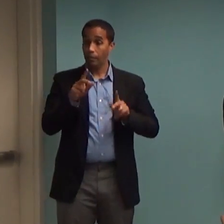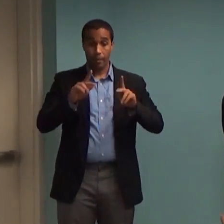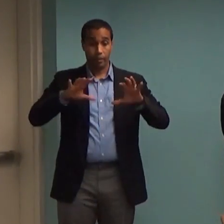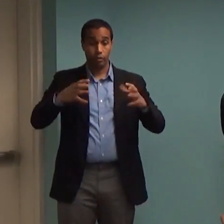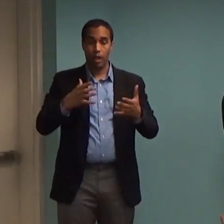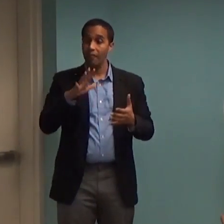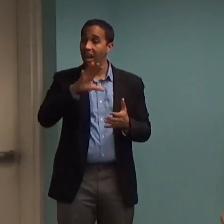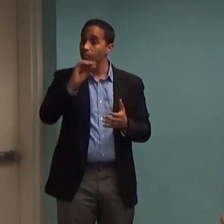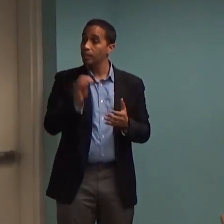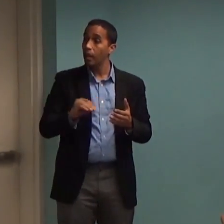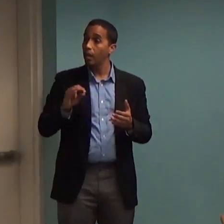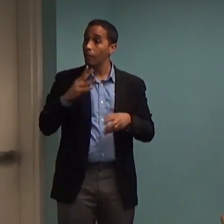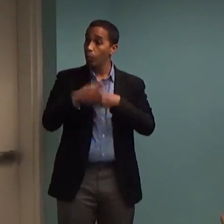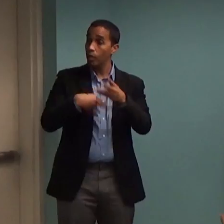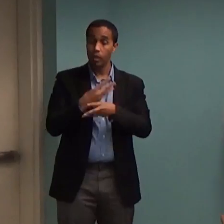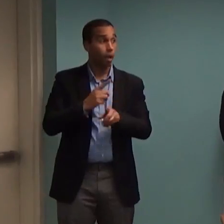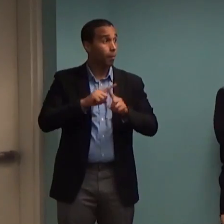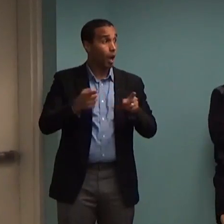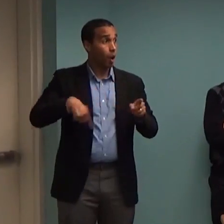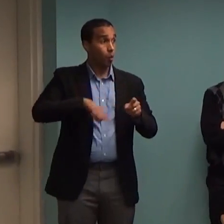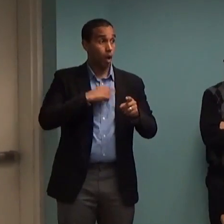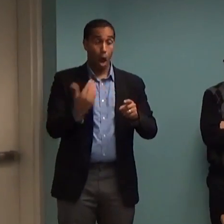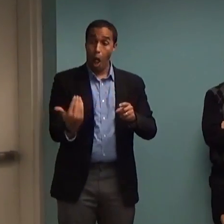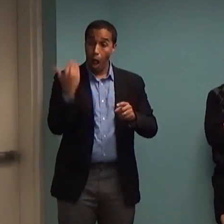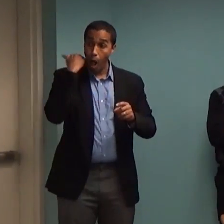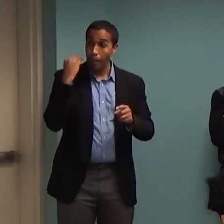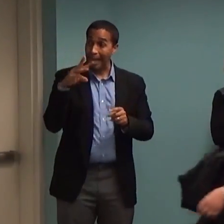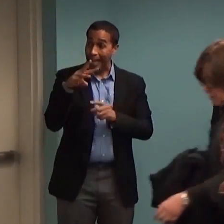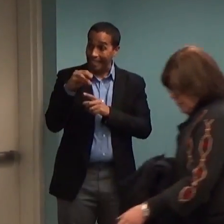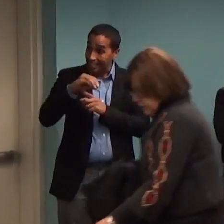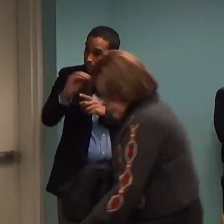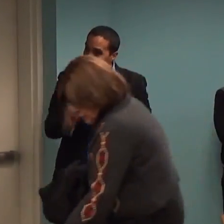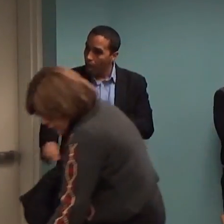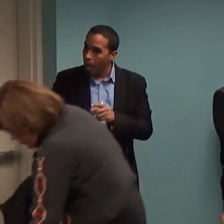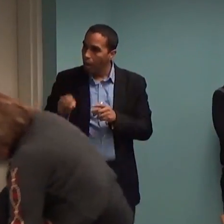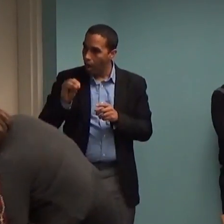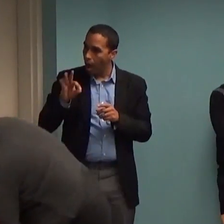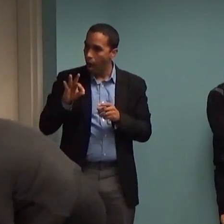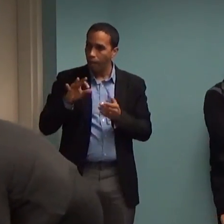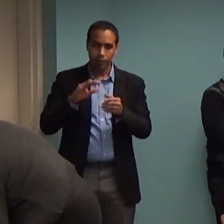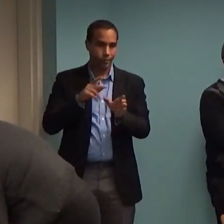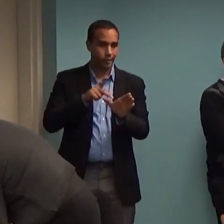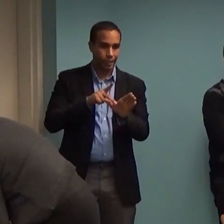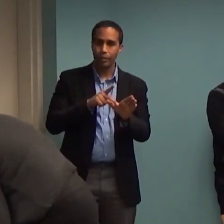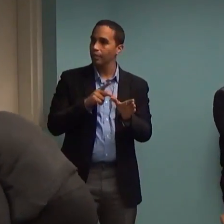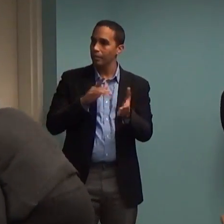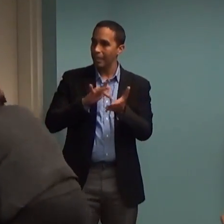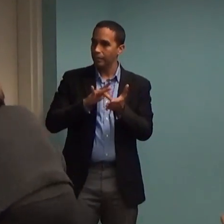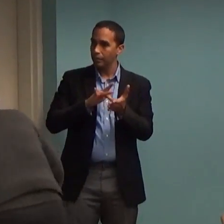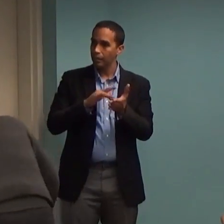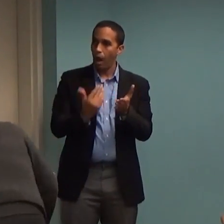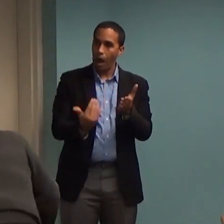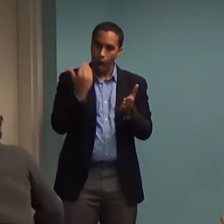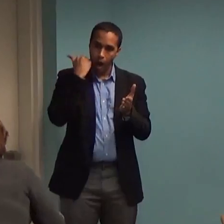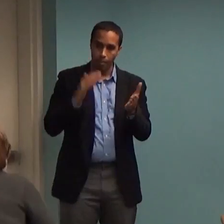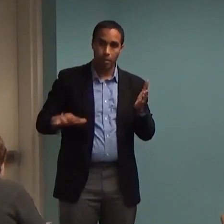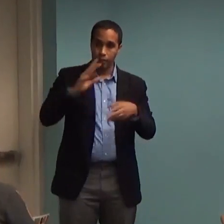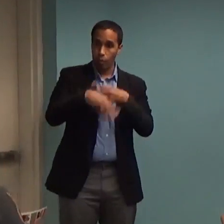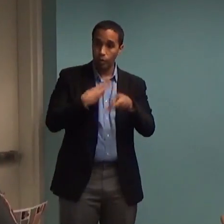consume 60% of psychiatric medications in the world. So this is a very heavily medicated country with psychiatric